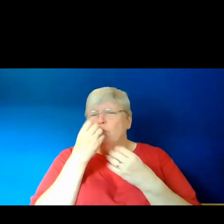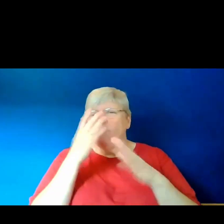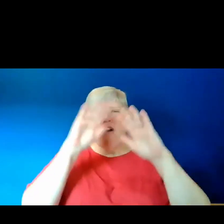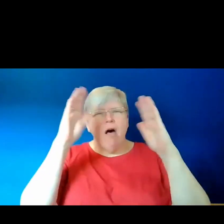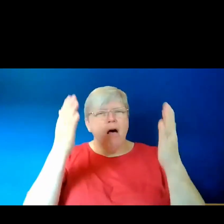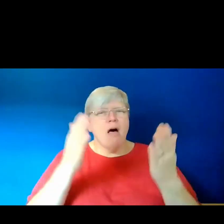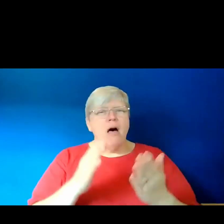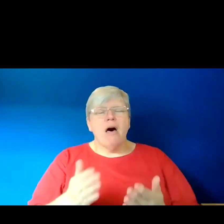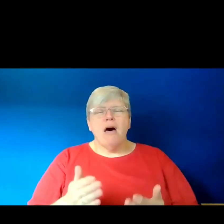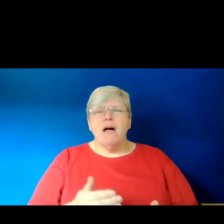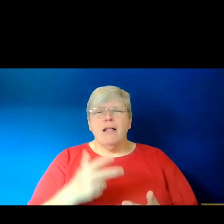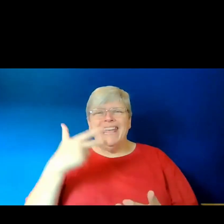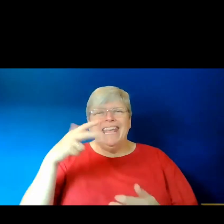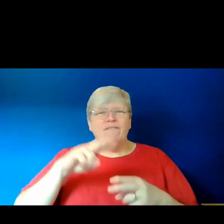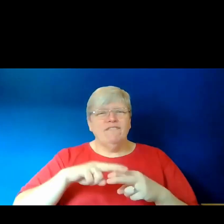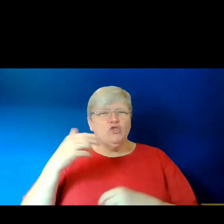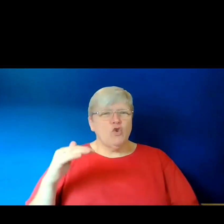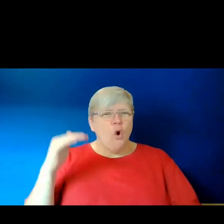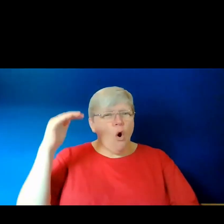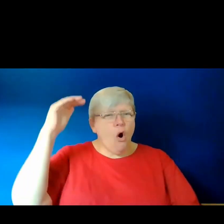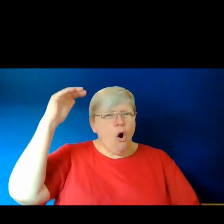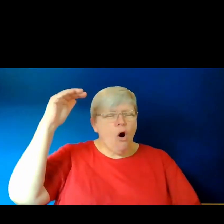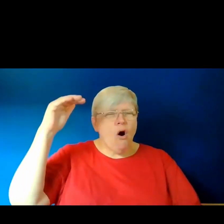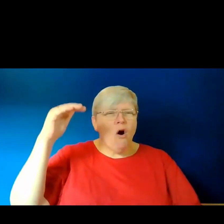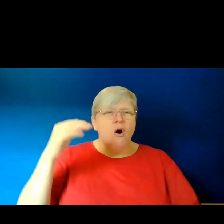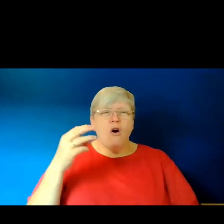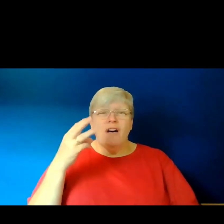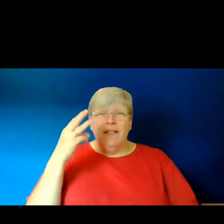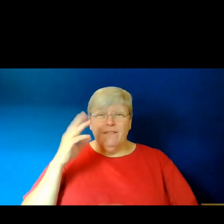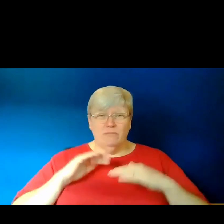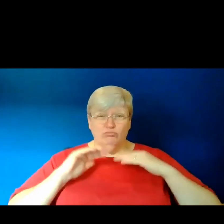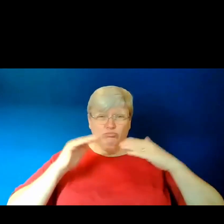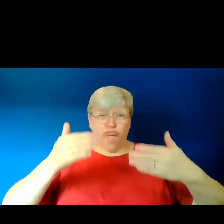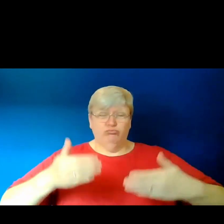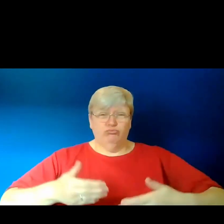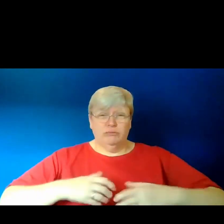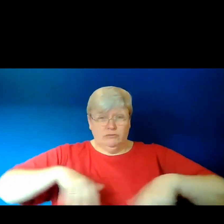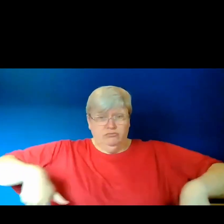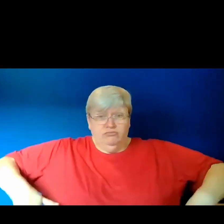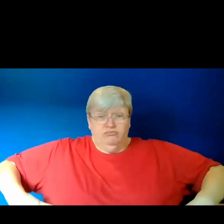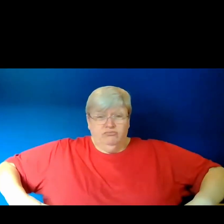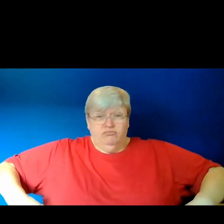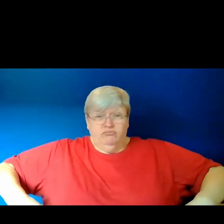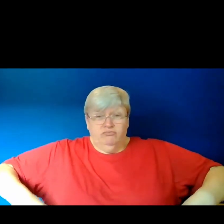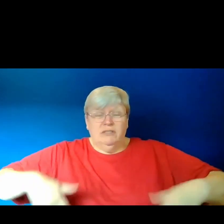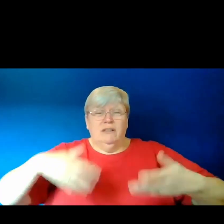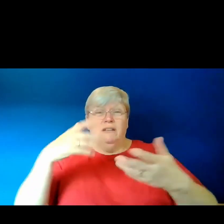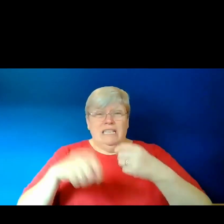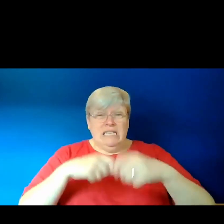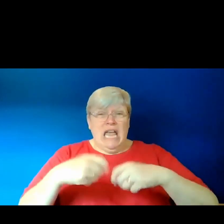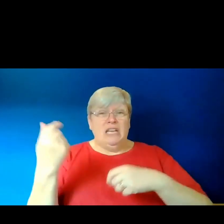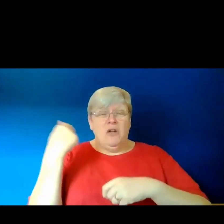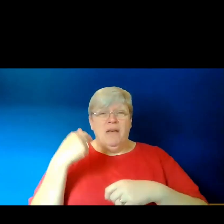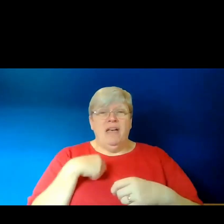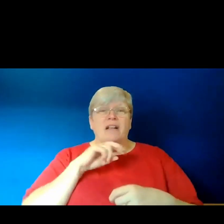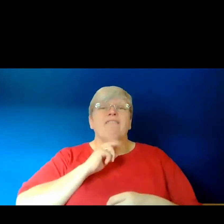being eight feet tall, having three foot breasts that she tied behind her back and having a voice like